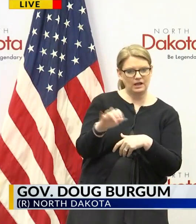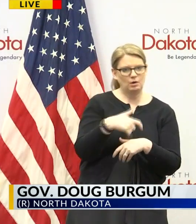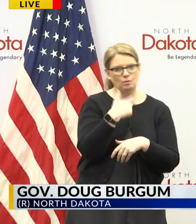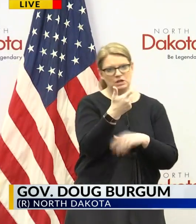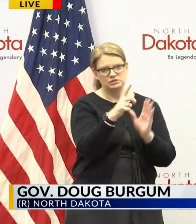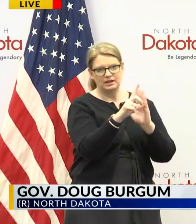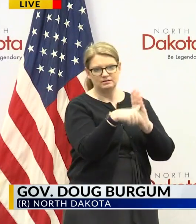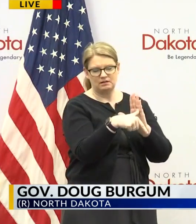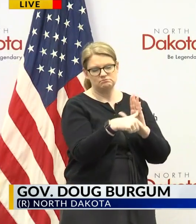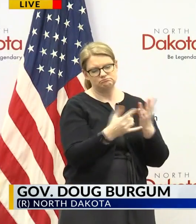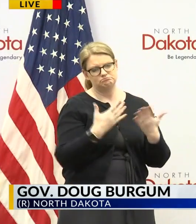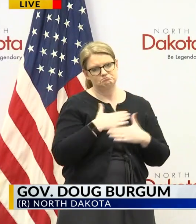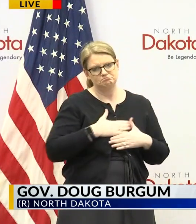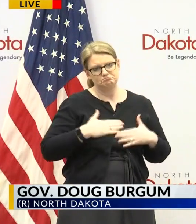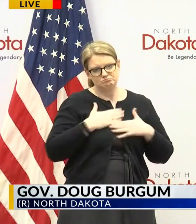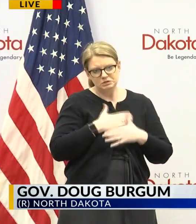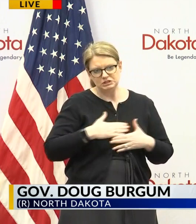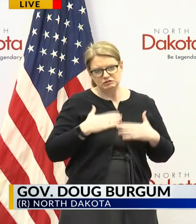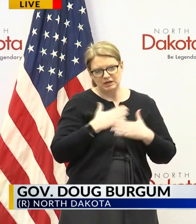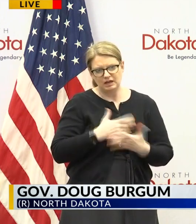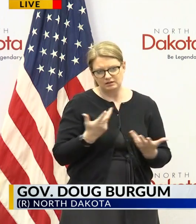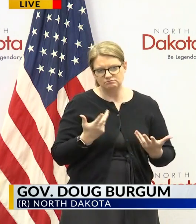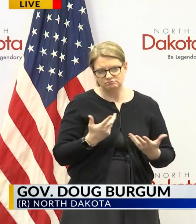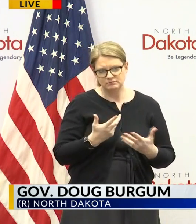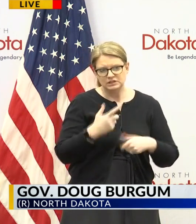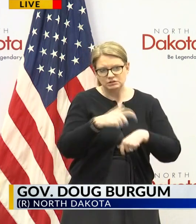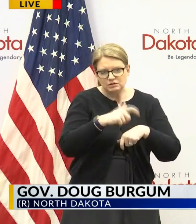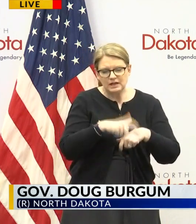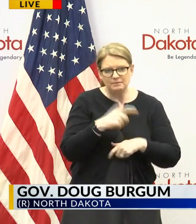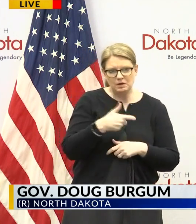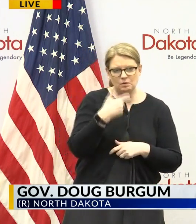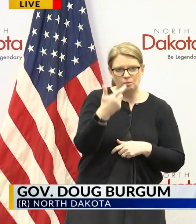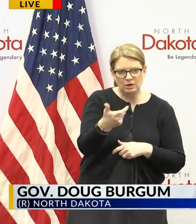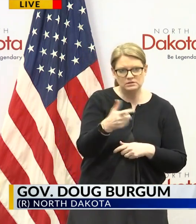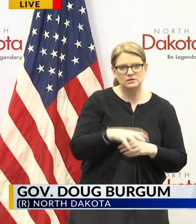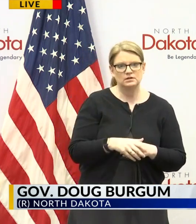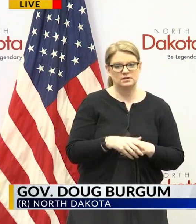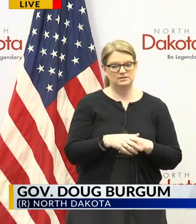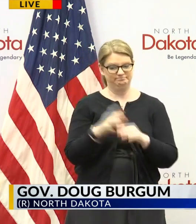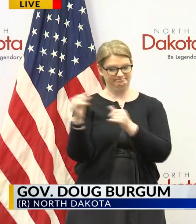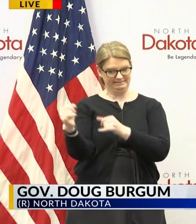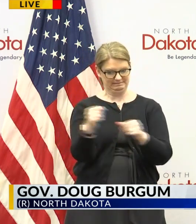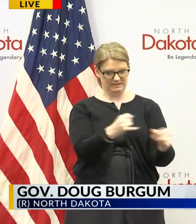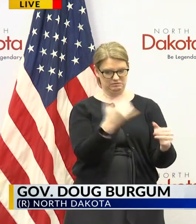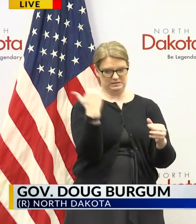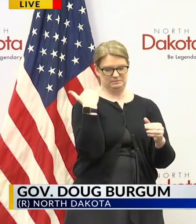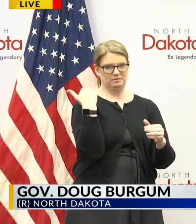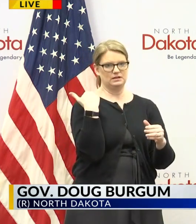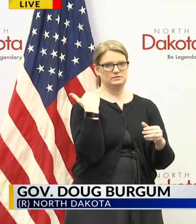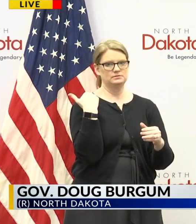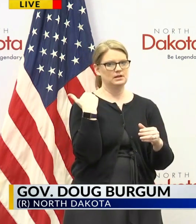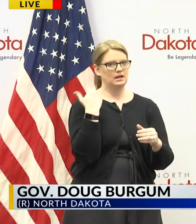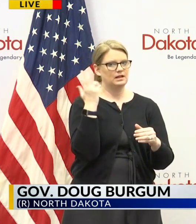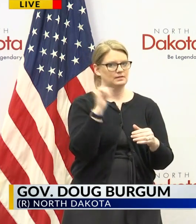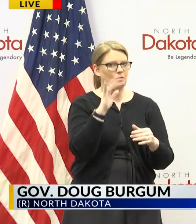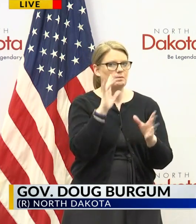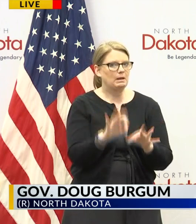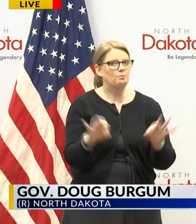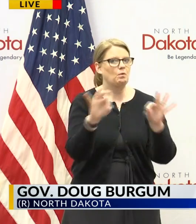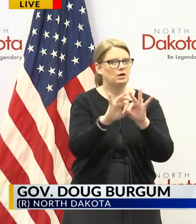later date we appreciate your investment in time because educated citizenry is going to be key to us achieving our objective